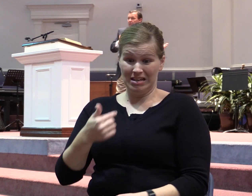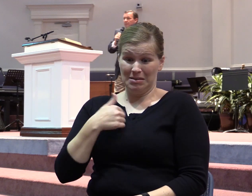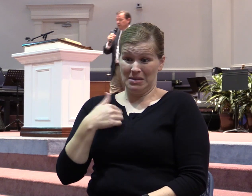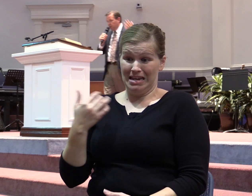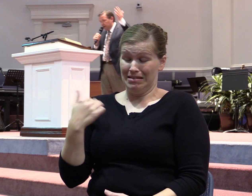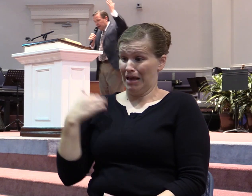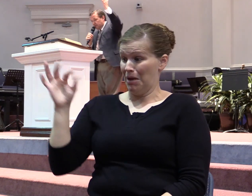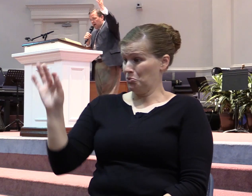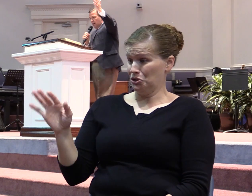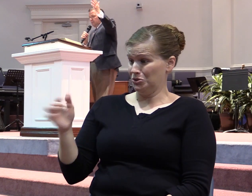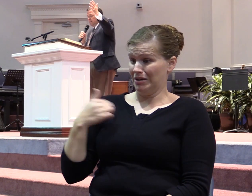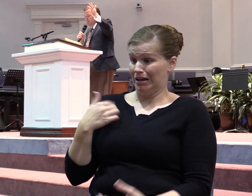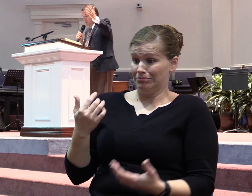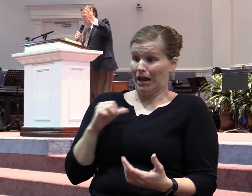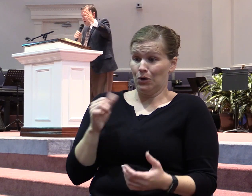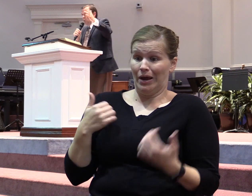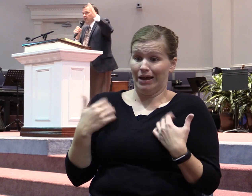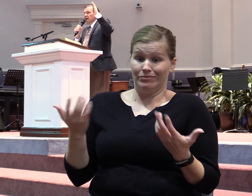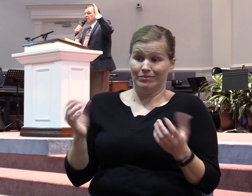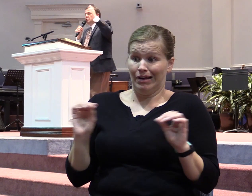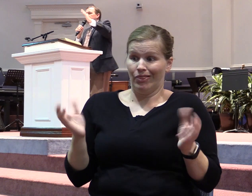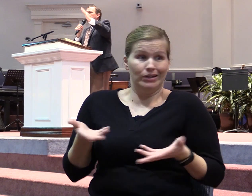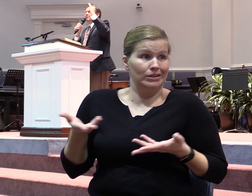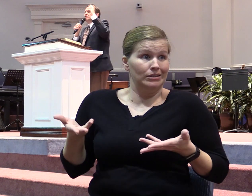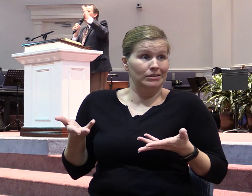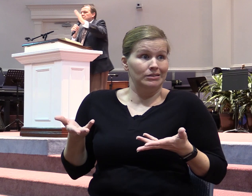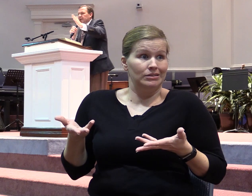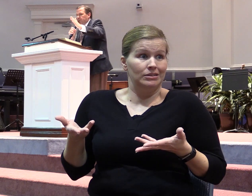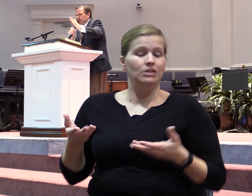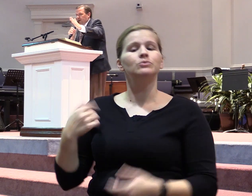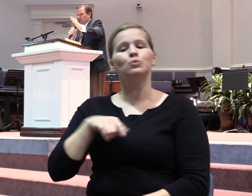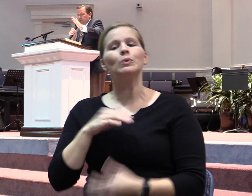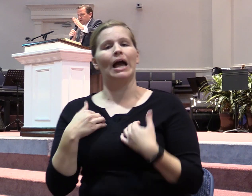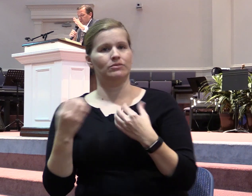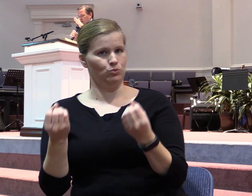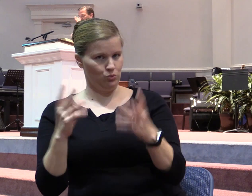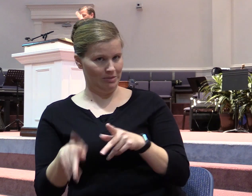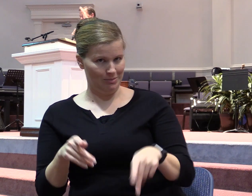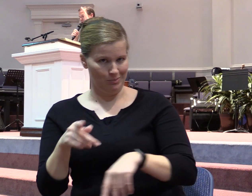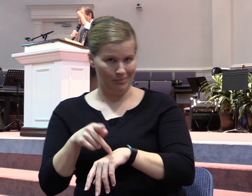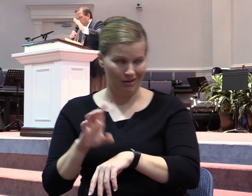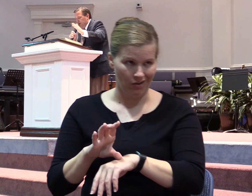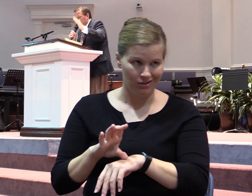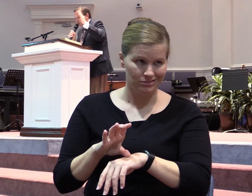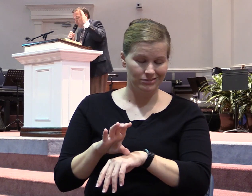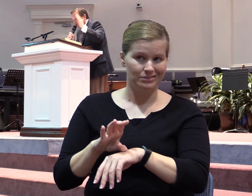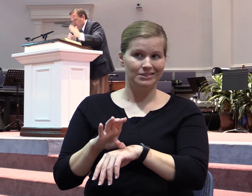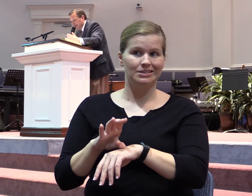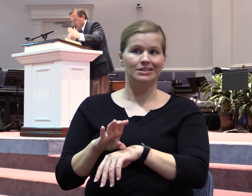But you can ask God. We've got too many people, especially in Pentecost, we've got too many people who are chasing